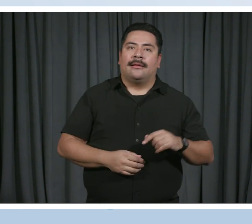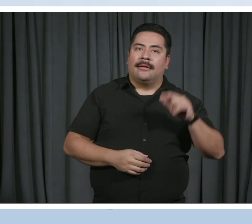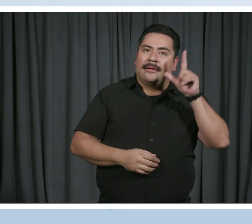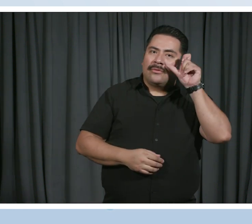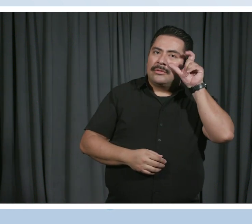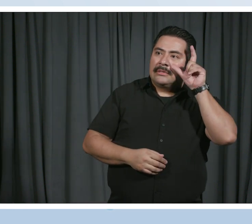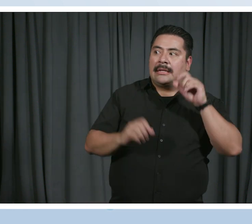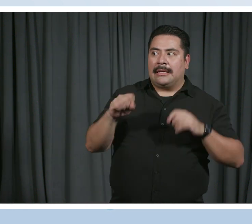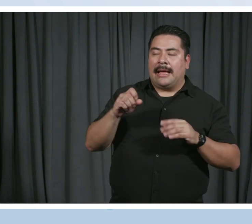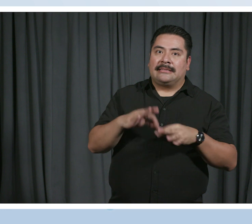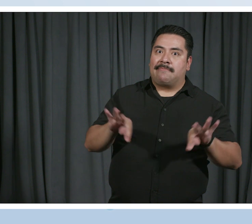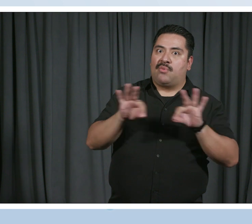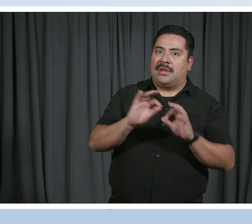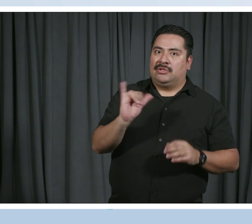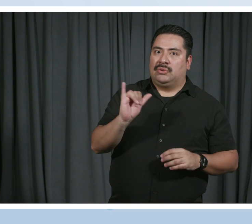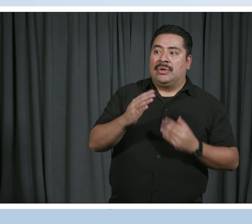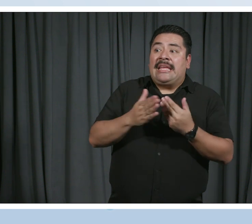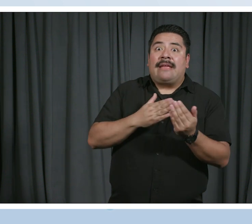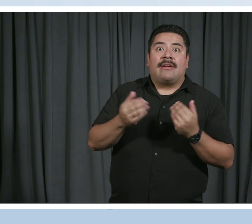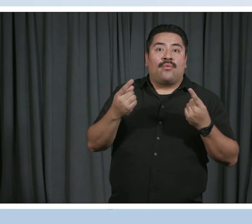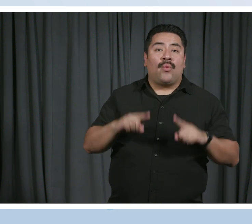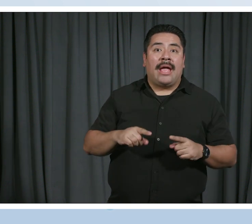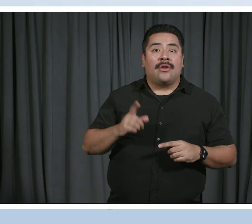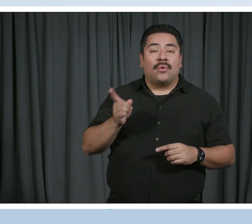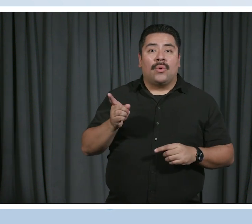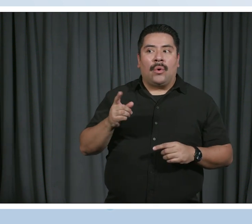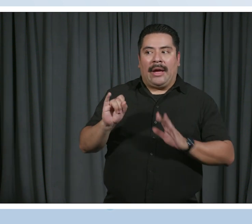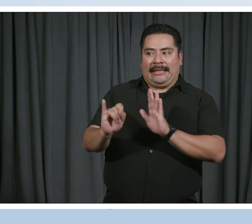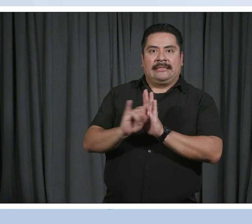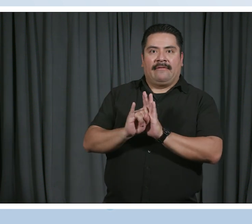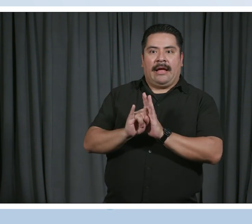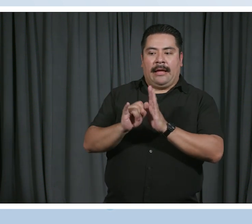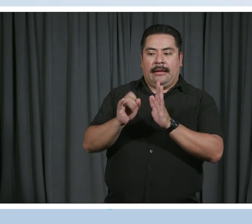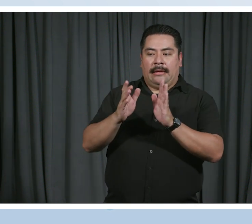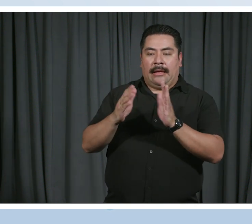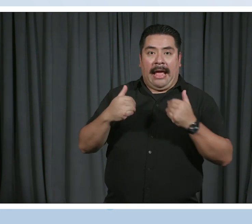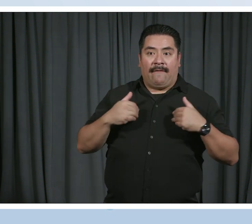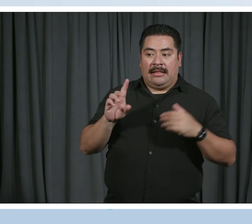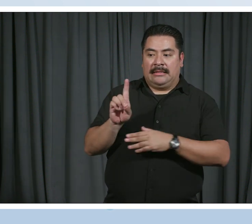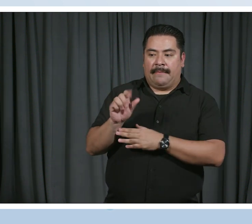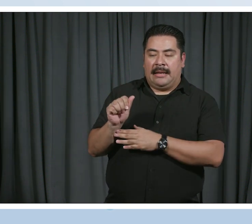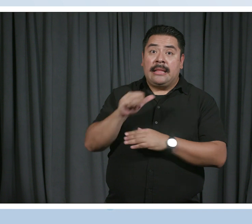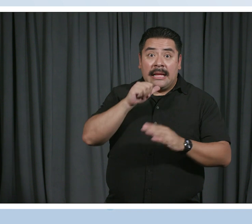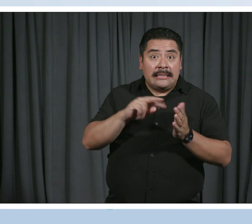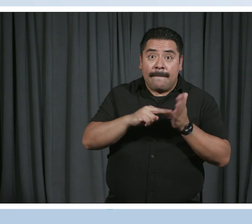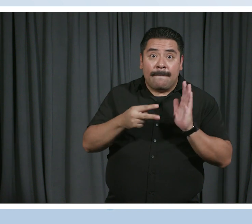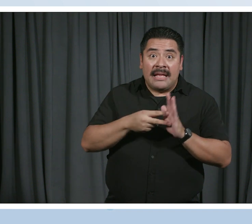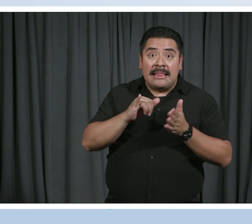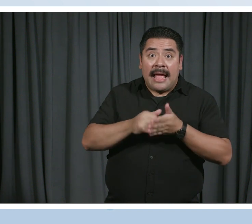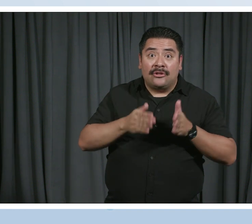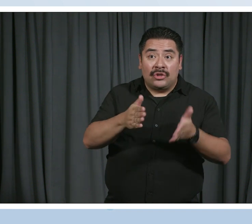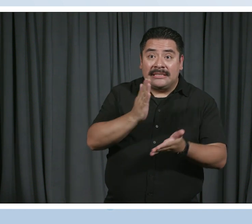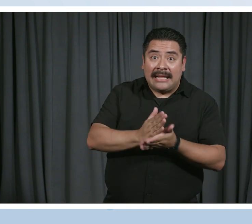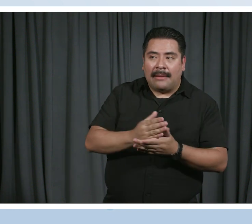think that's important, too. It's not something that even once you, you know, identify as someone with a disability, that doesn't mean that journey kind of